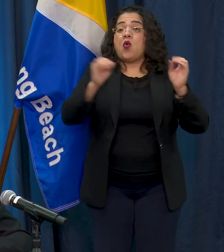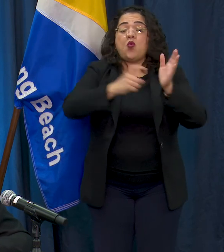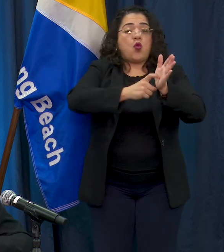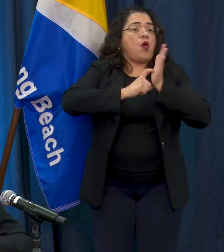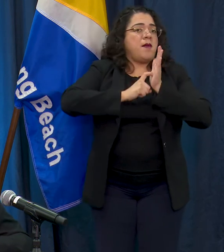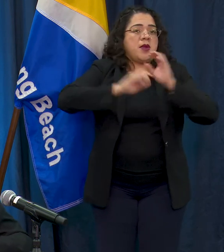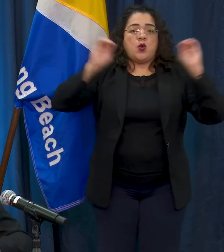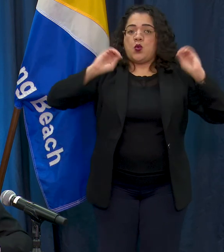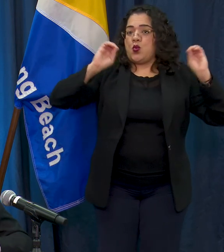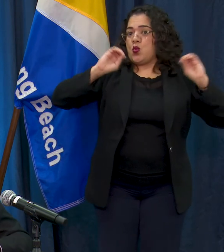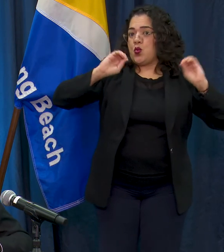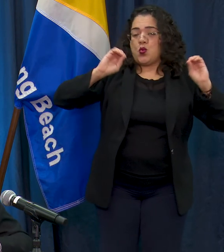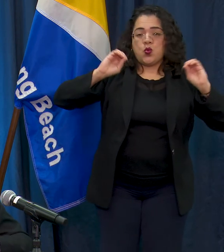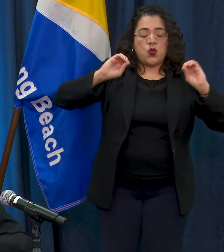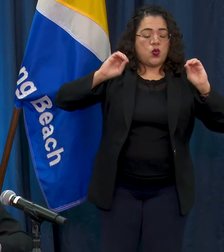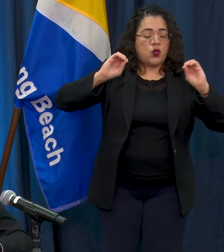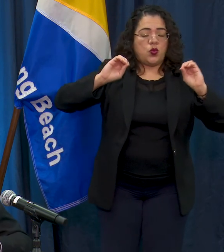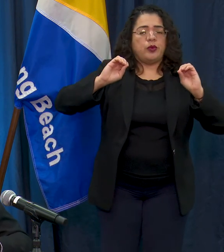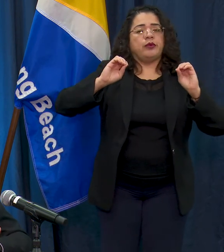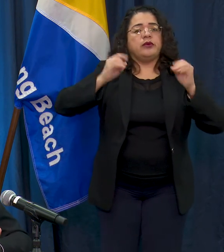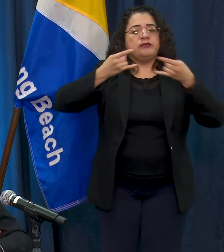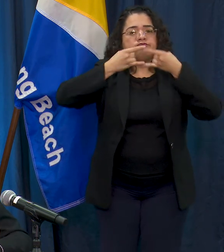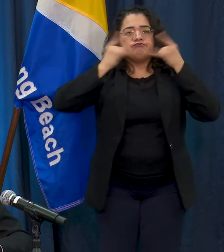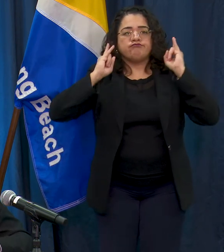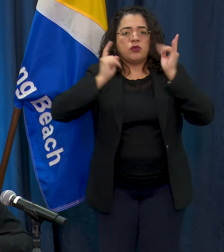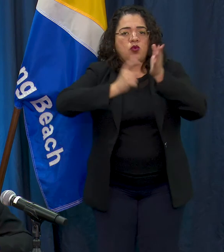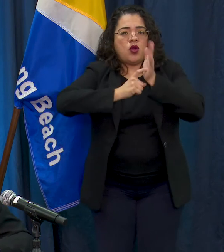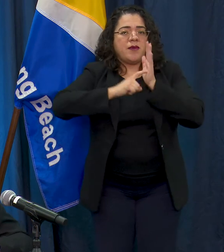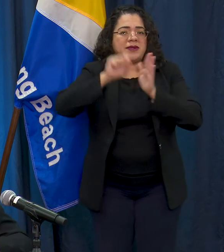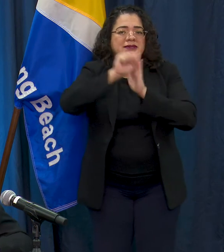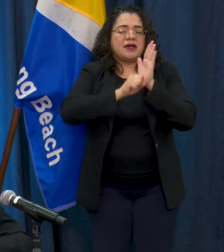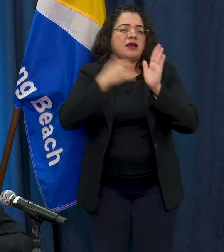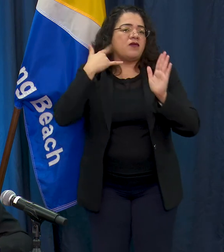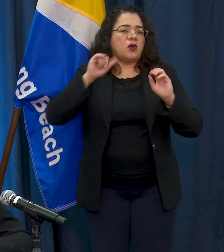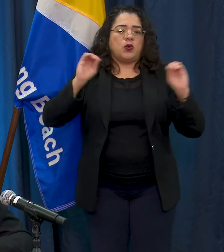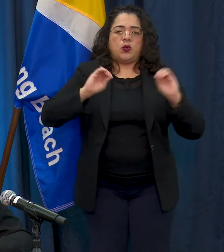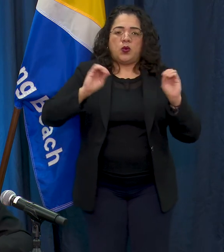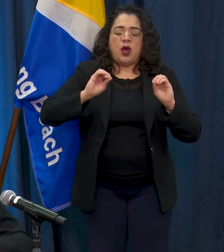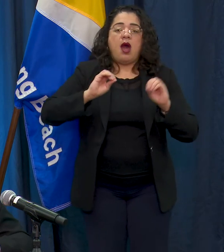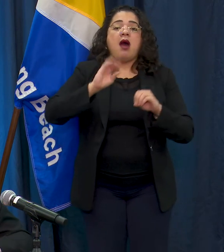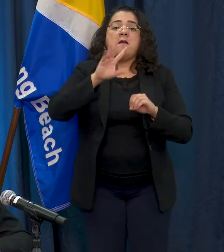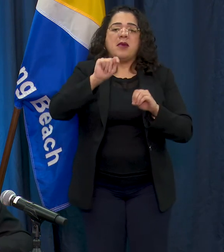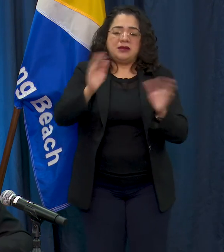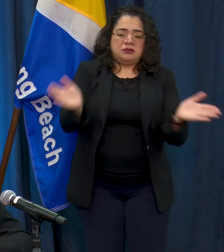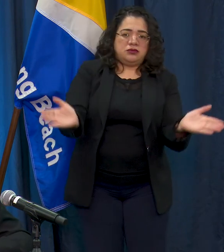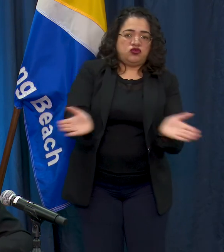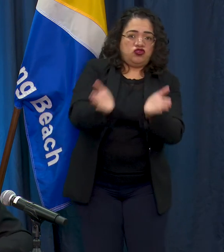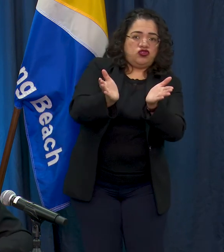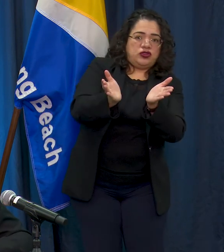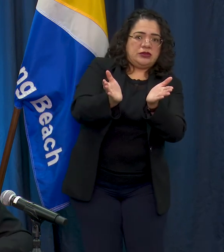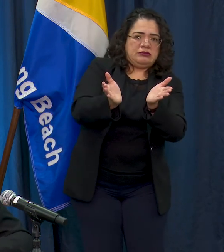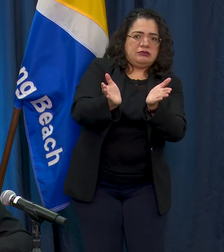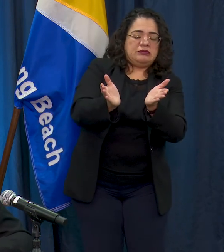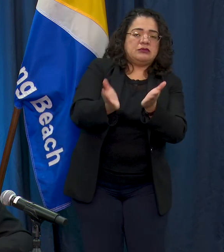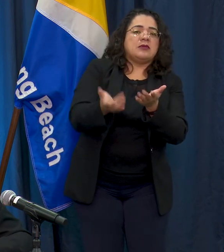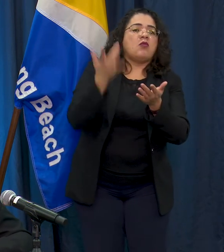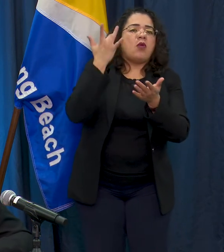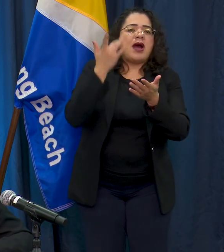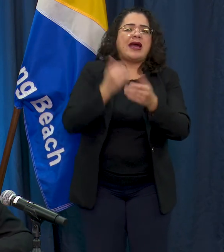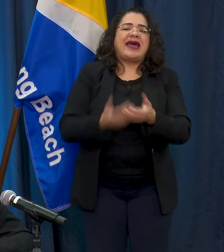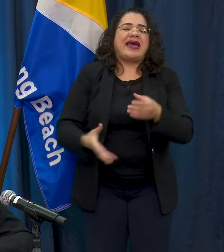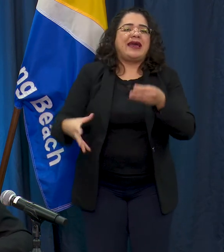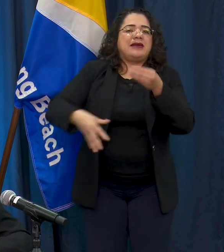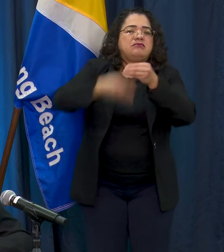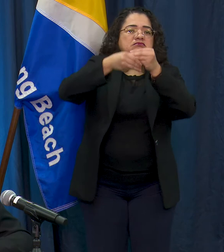that folks wear masks but there's certainly an encouragement that it's an additional layer to keep people safe